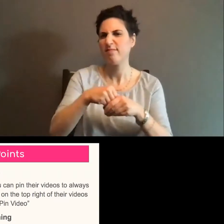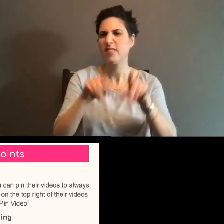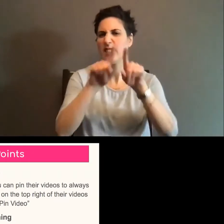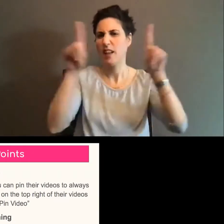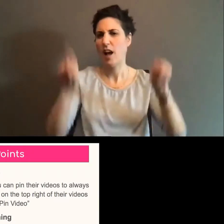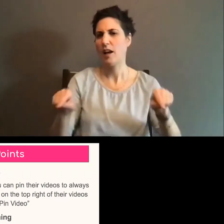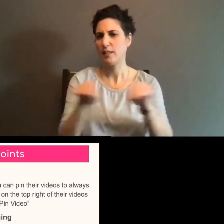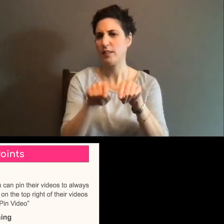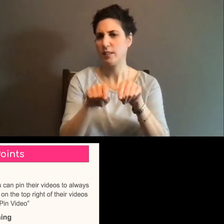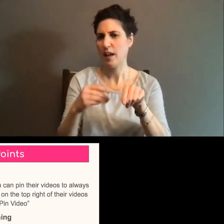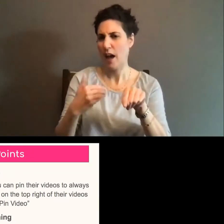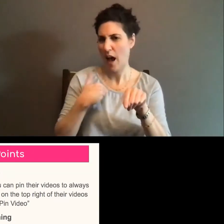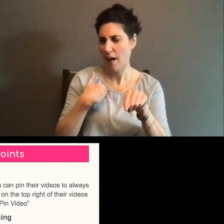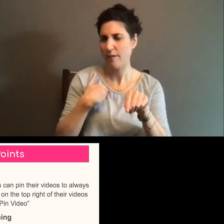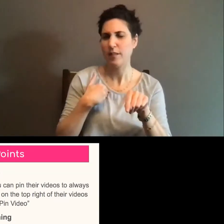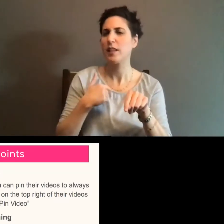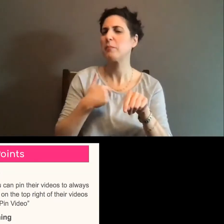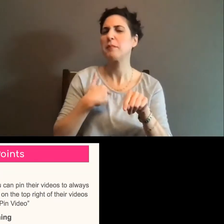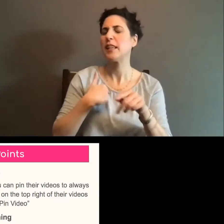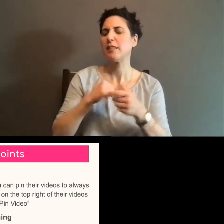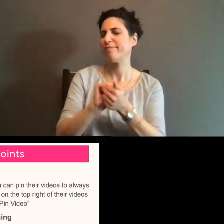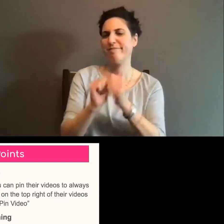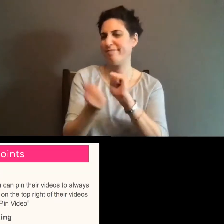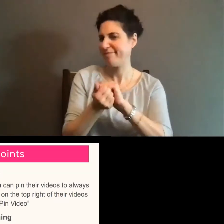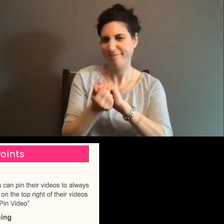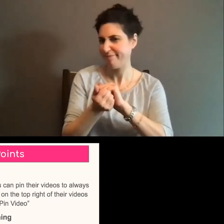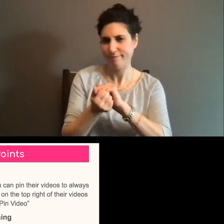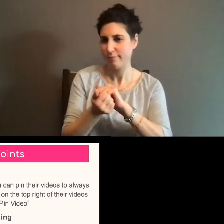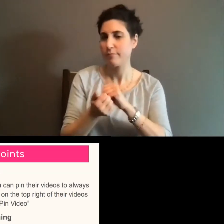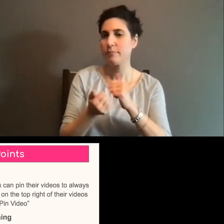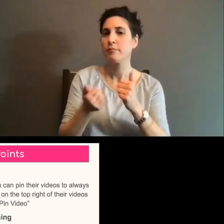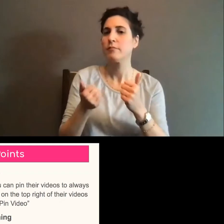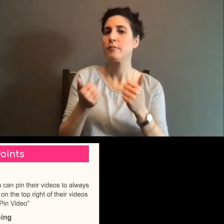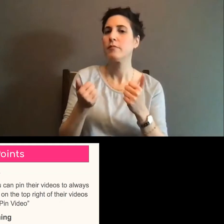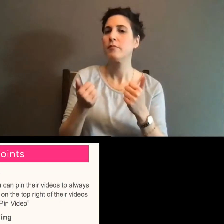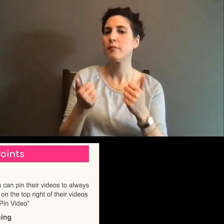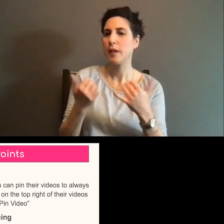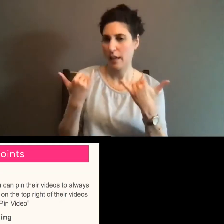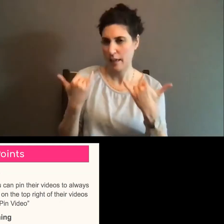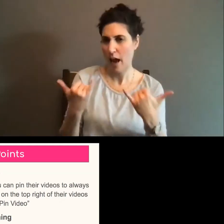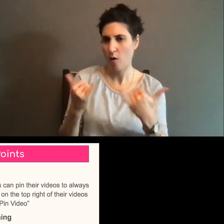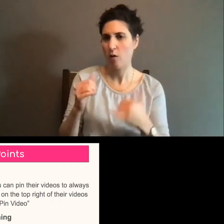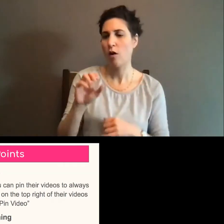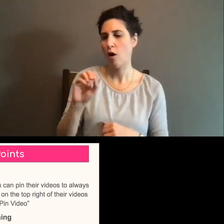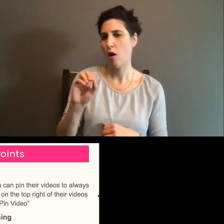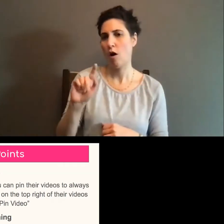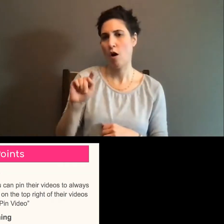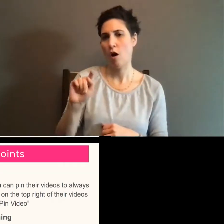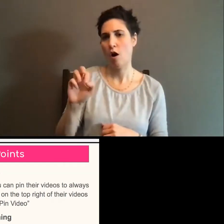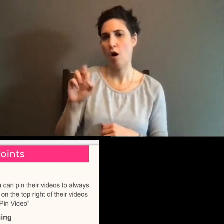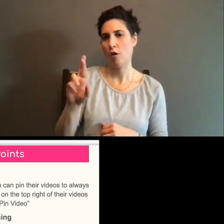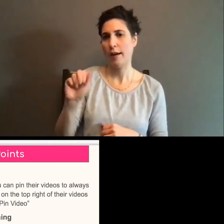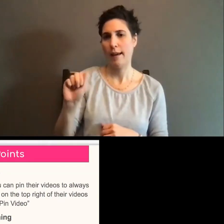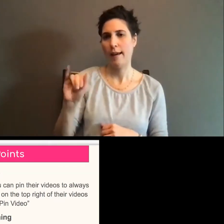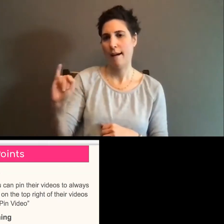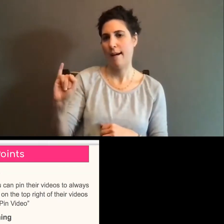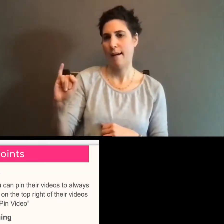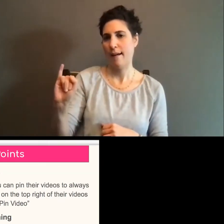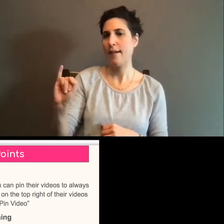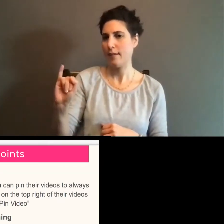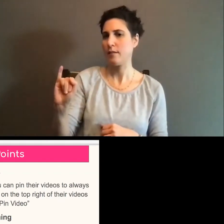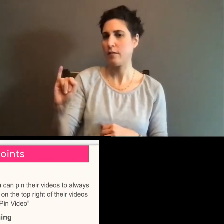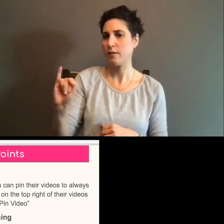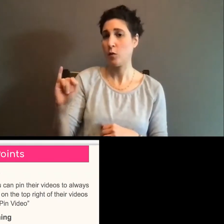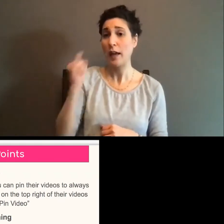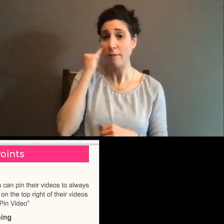I realized last moment that it is the Otter AI. So if you do need the captioning, please